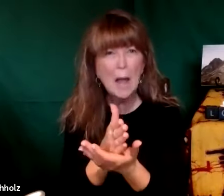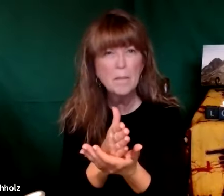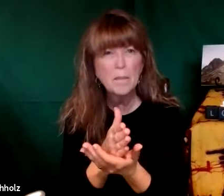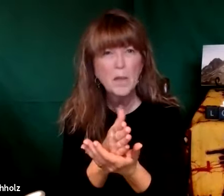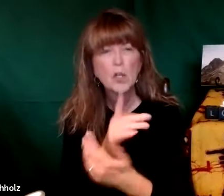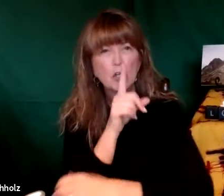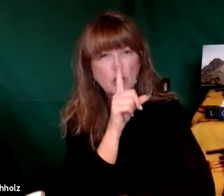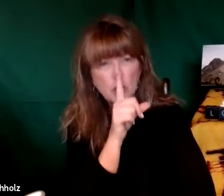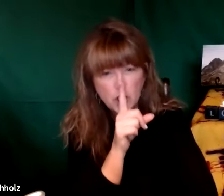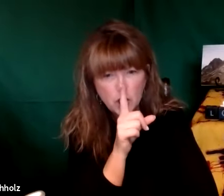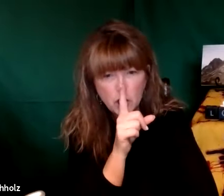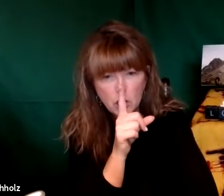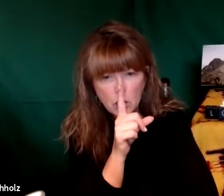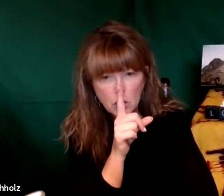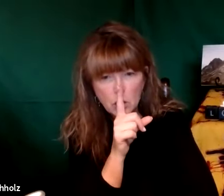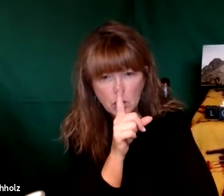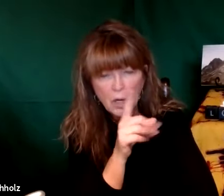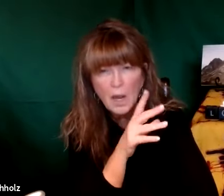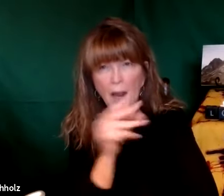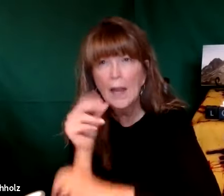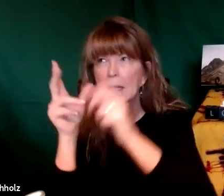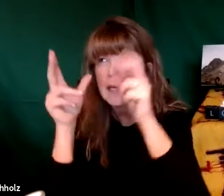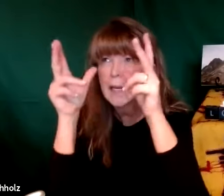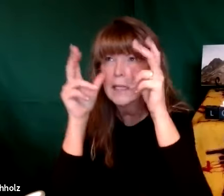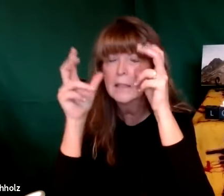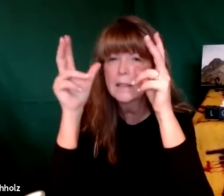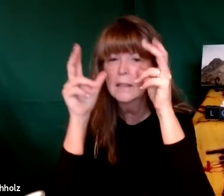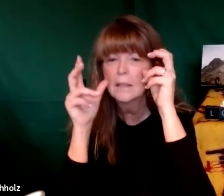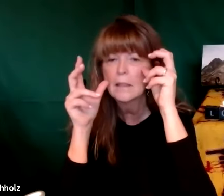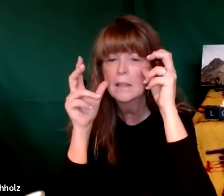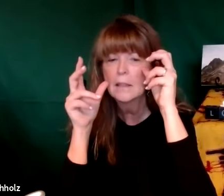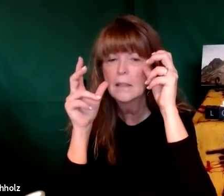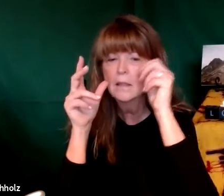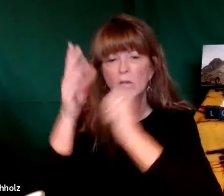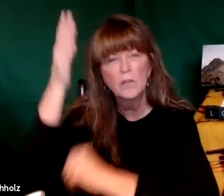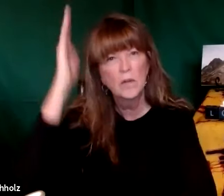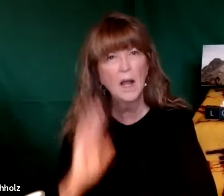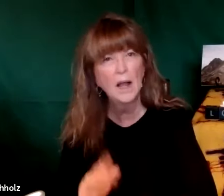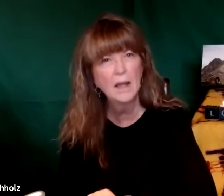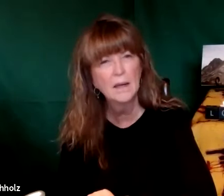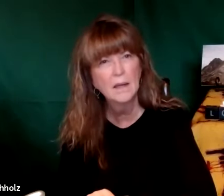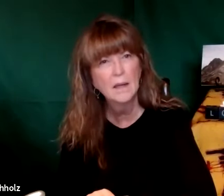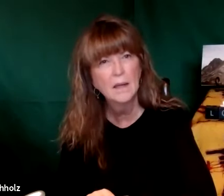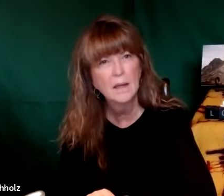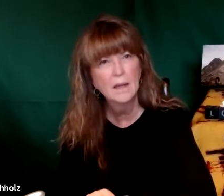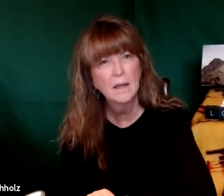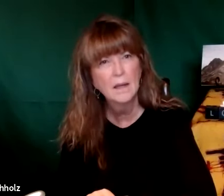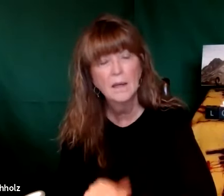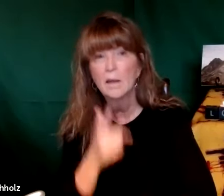so within that busyness what can force us to stop to be still